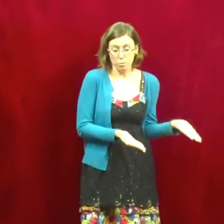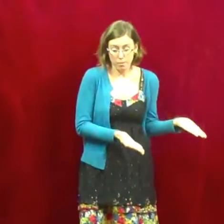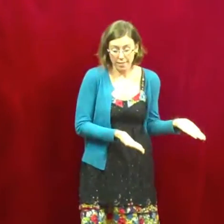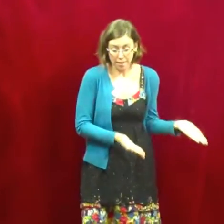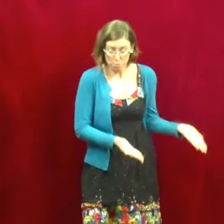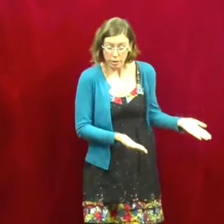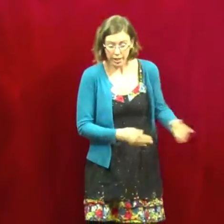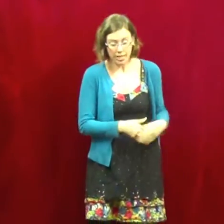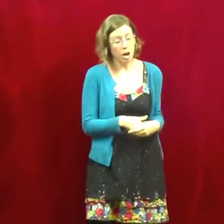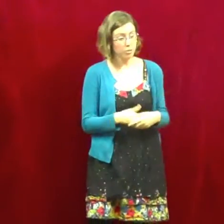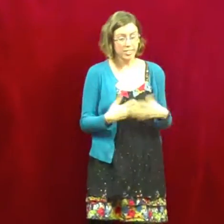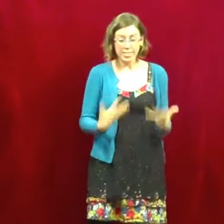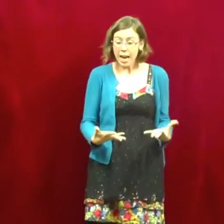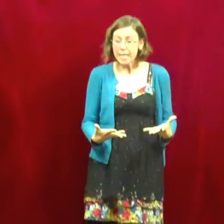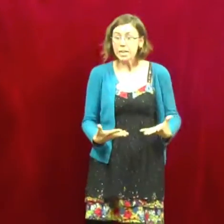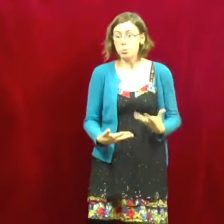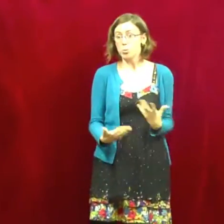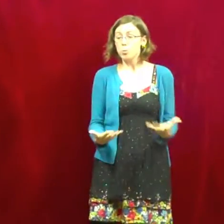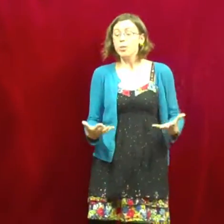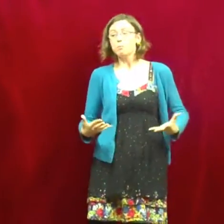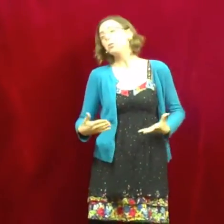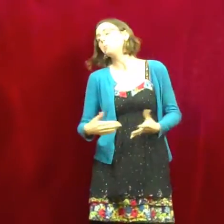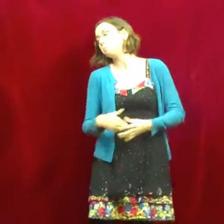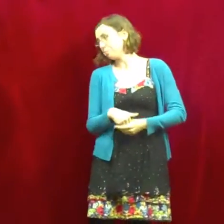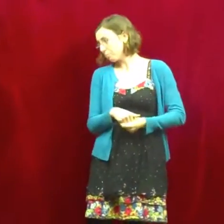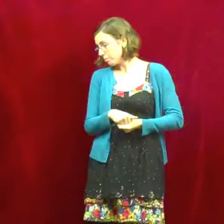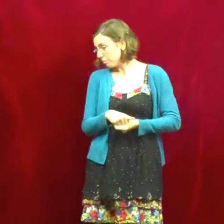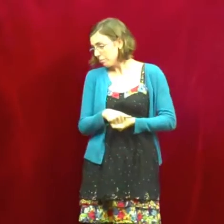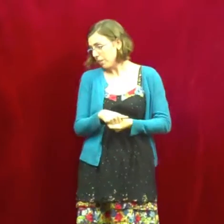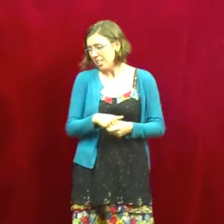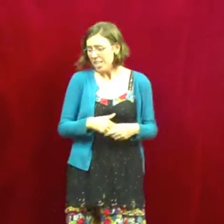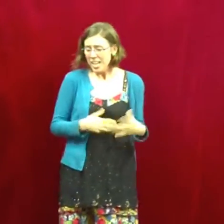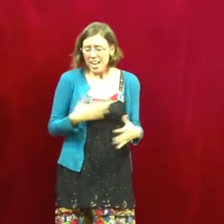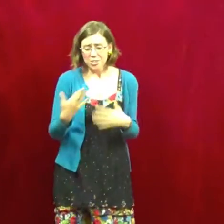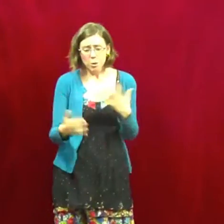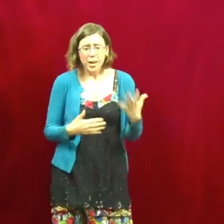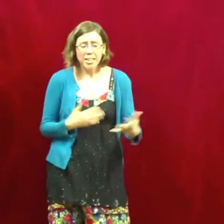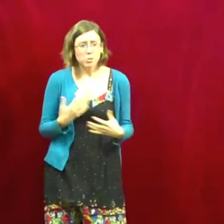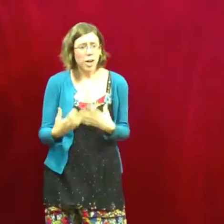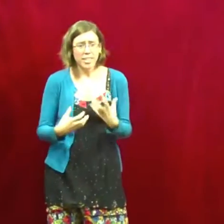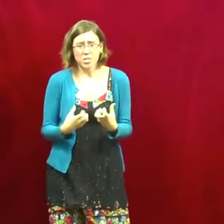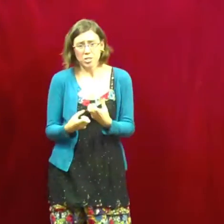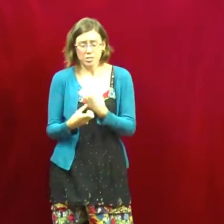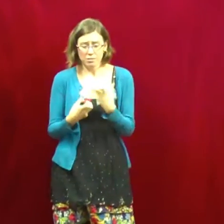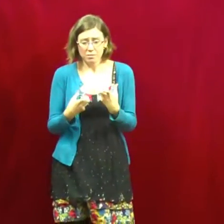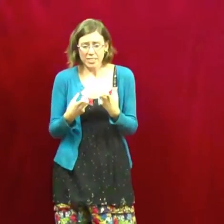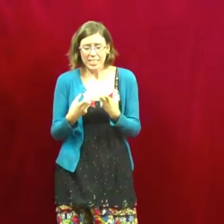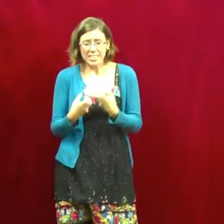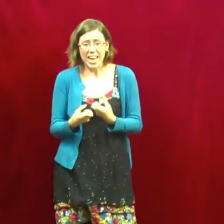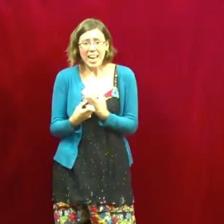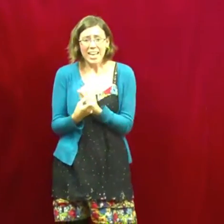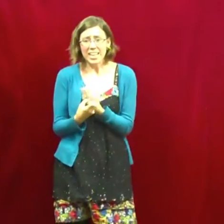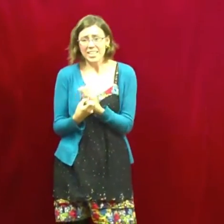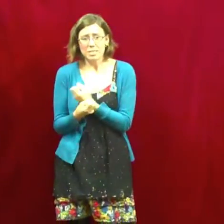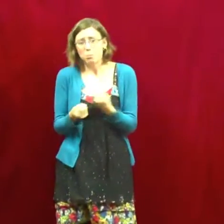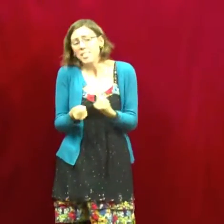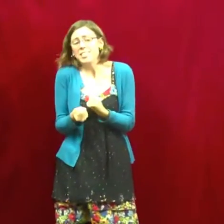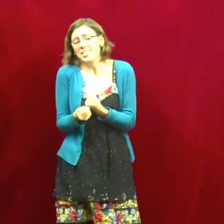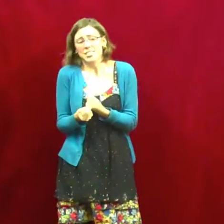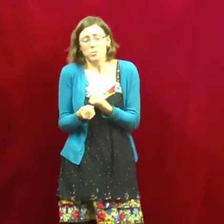will buy that book. And he offered to sign it, which was wonderful. And so I'm kind of trying to just stay in his presence for